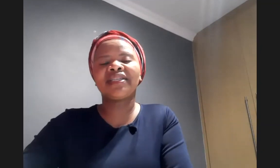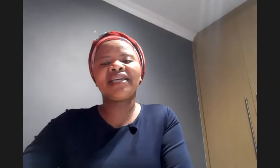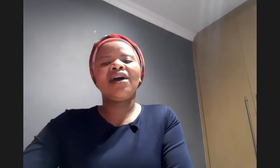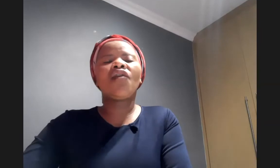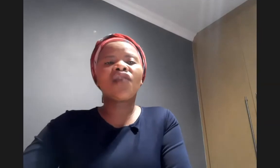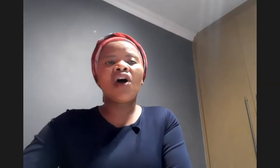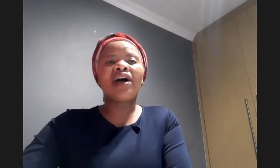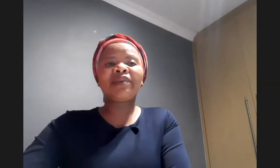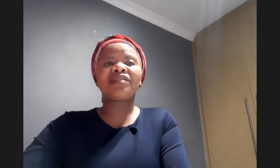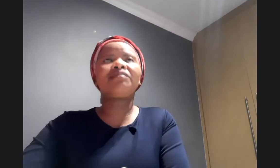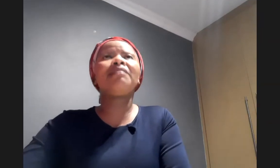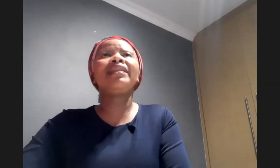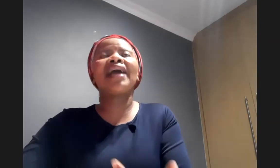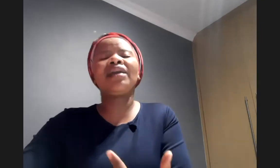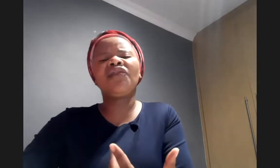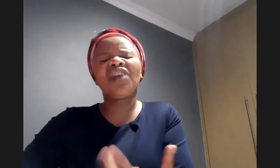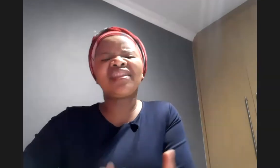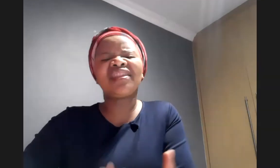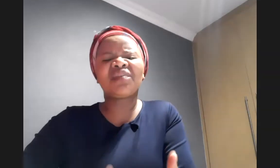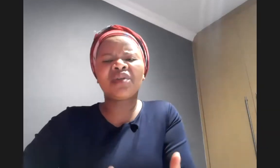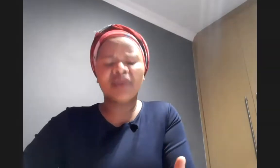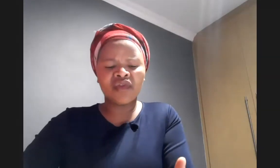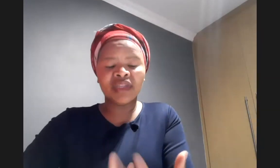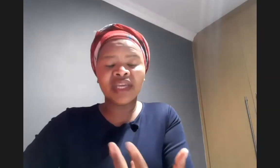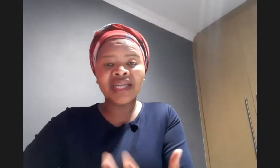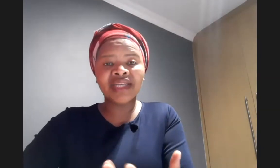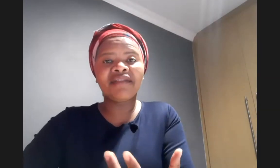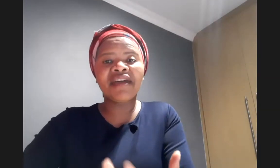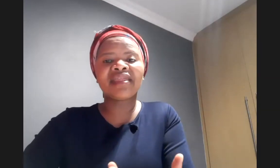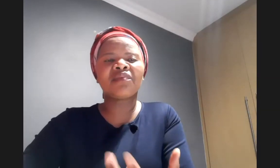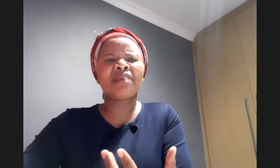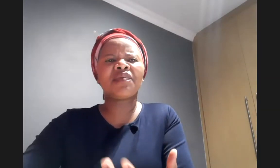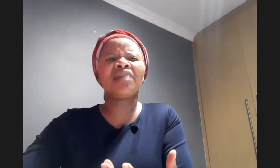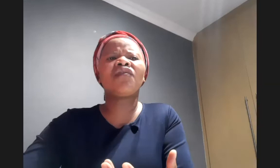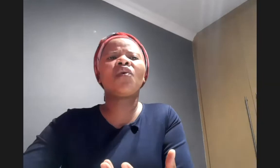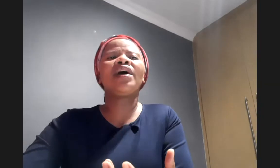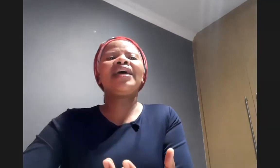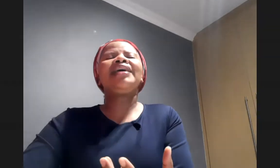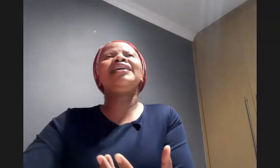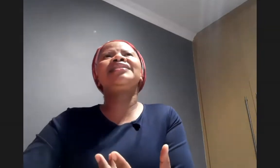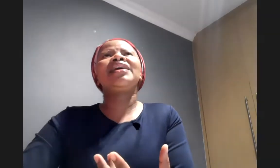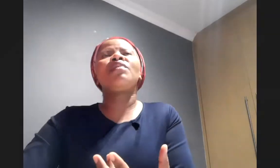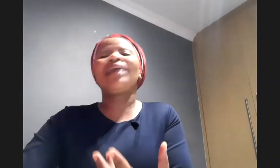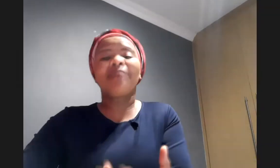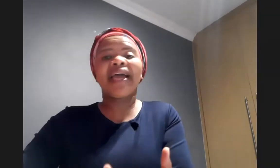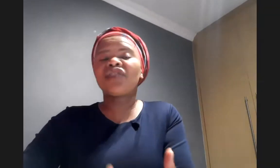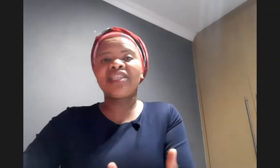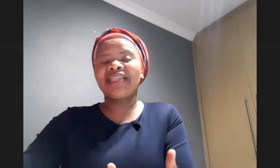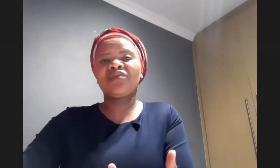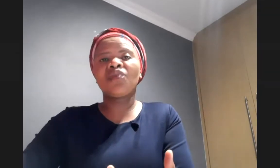of god because remember the kind of faith that we're looking for the radical faith that we are praying for is we want to be like jesus we want